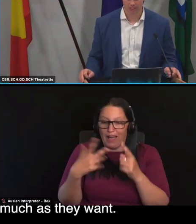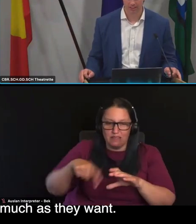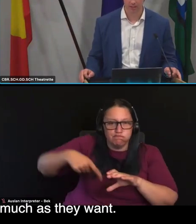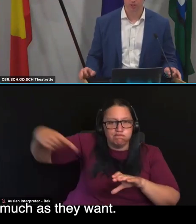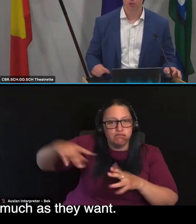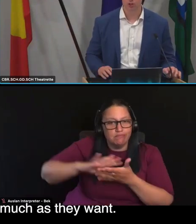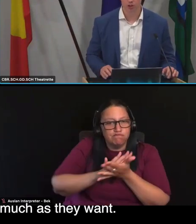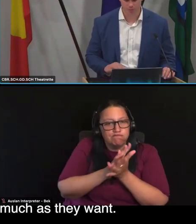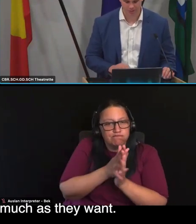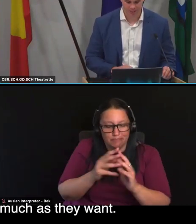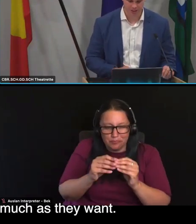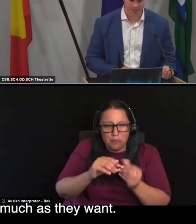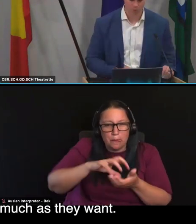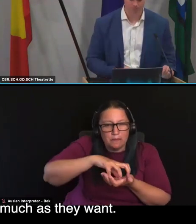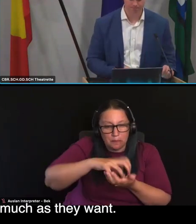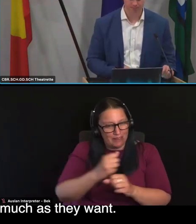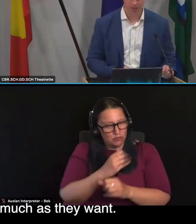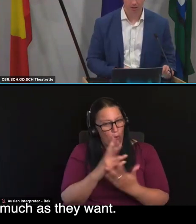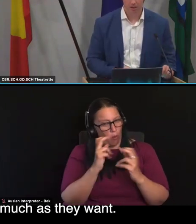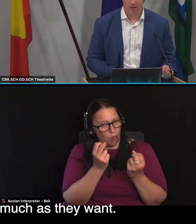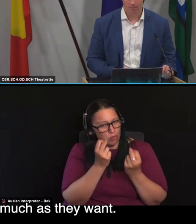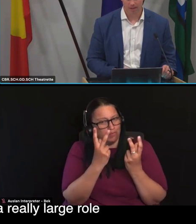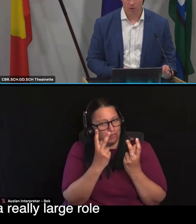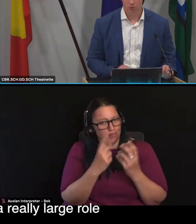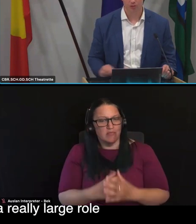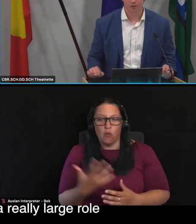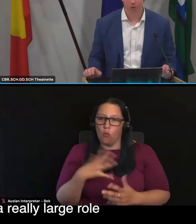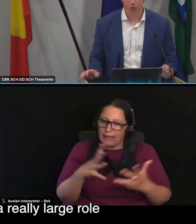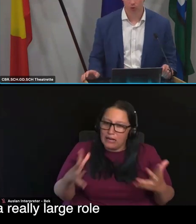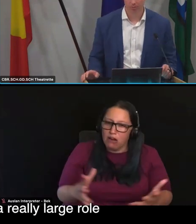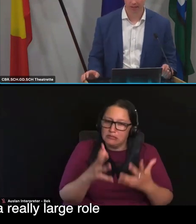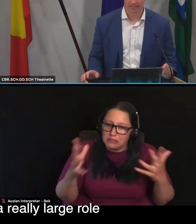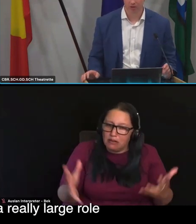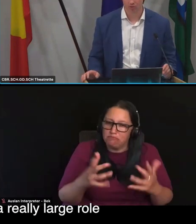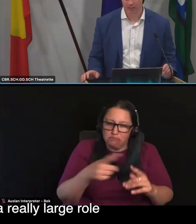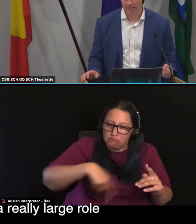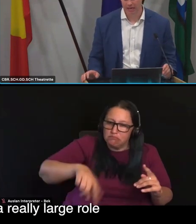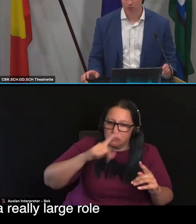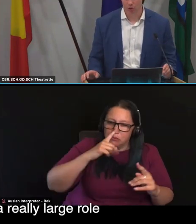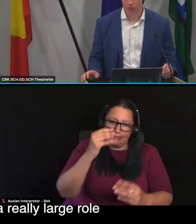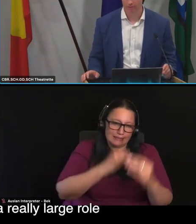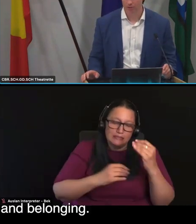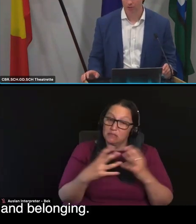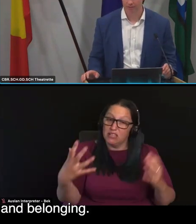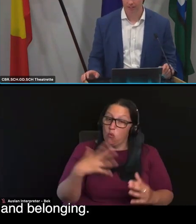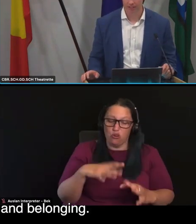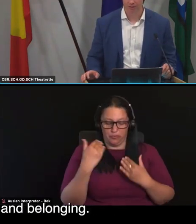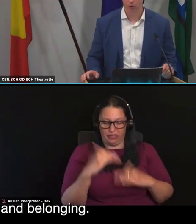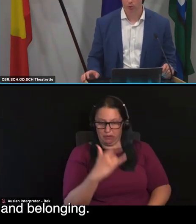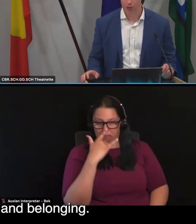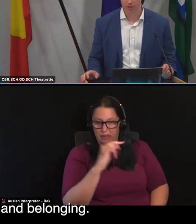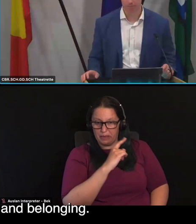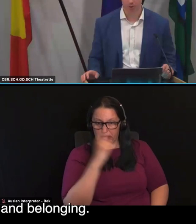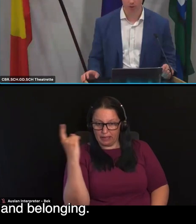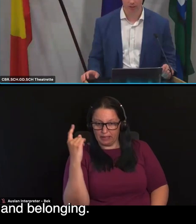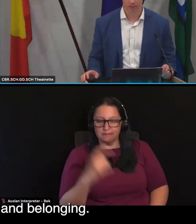through this process to consume as much as they want. In many cultures, food also plays a really large role in fostering feelings